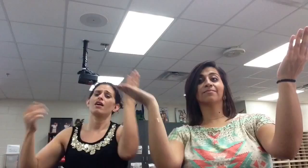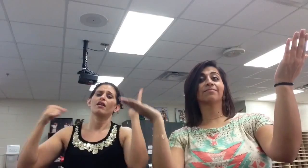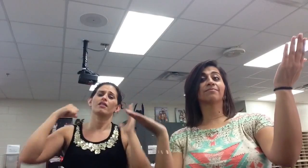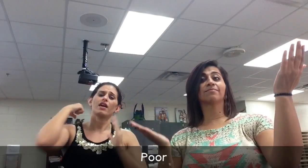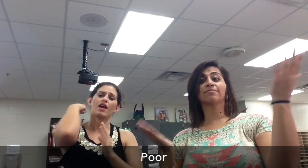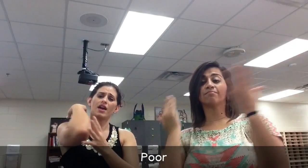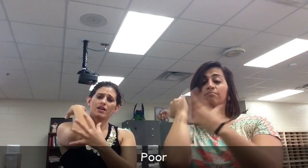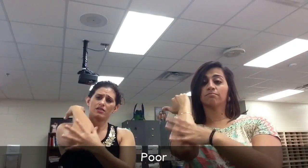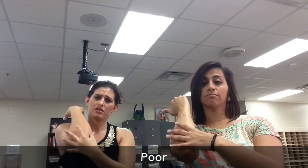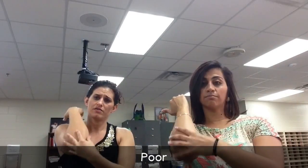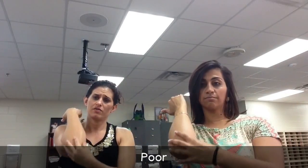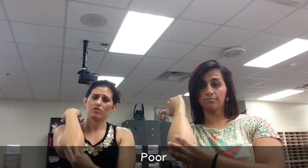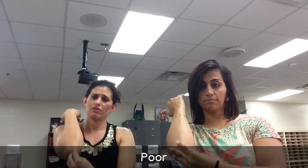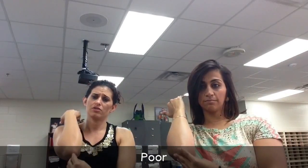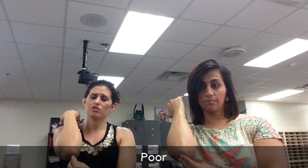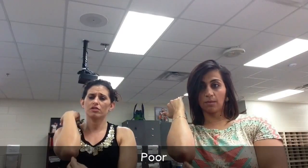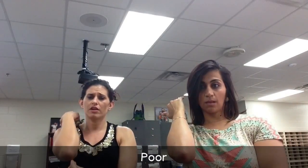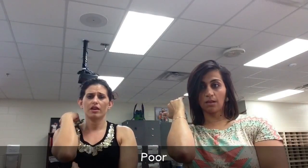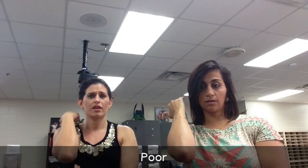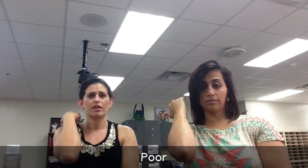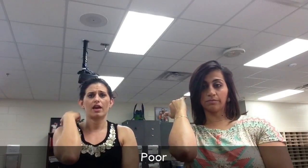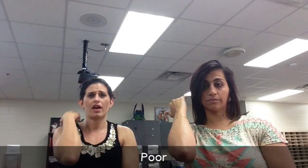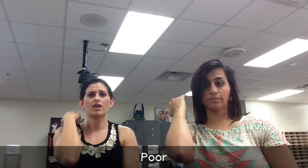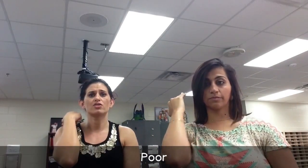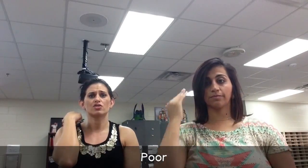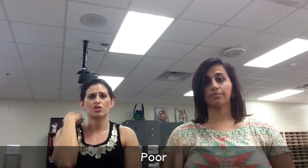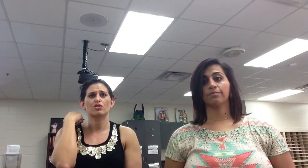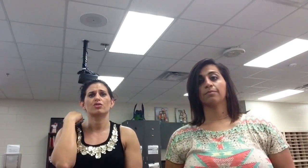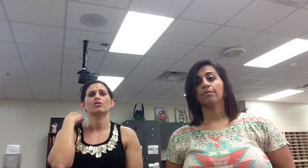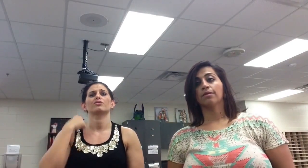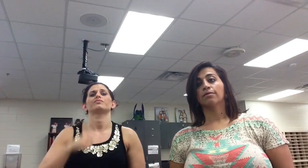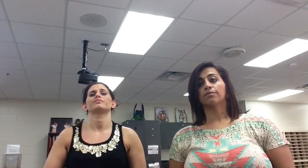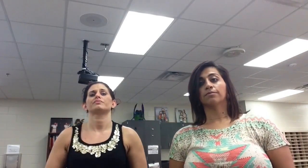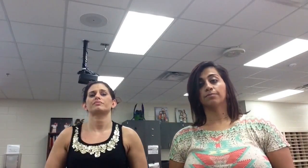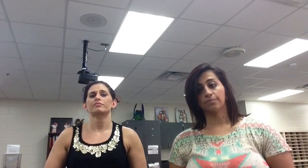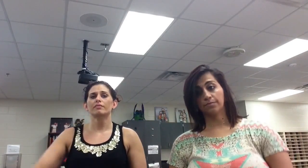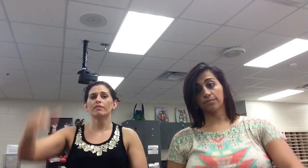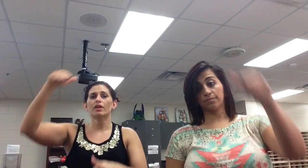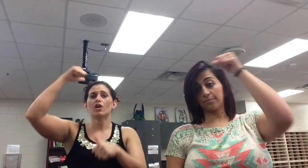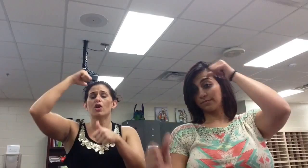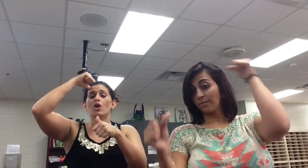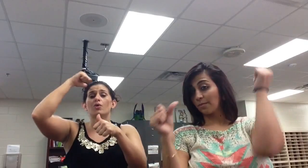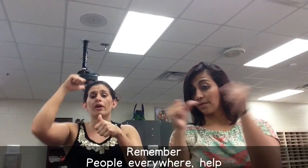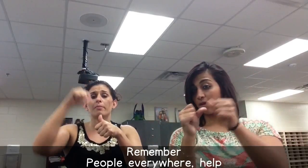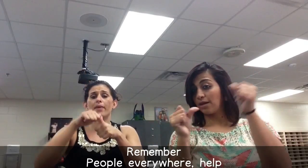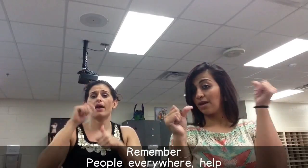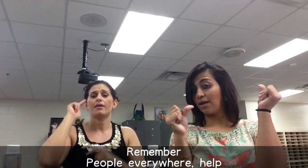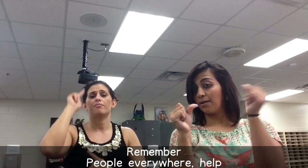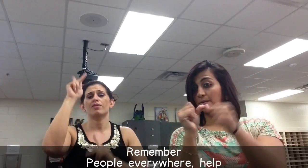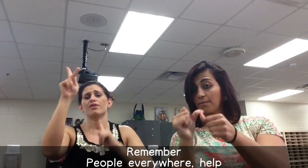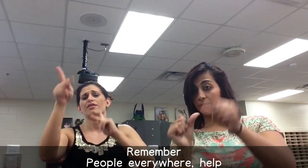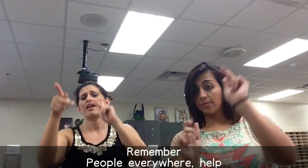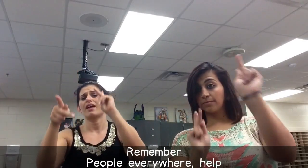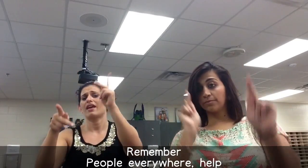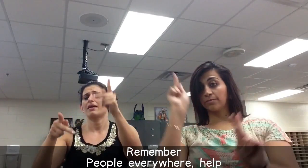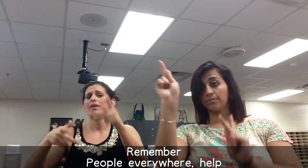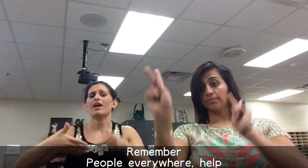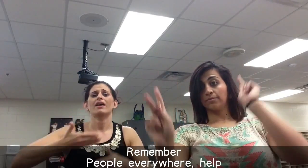as fortunate as you Remember they might